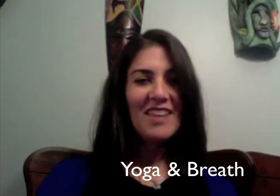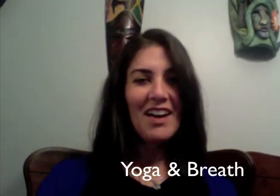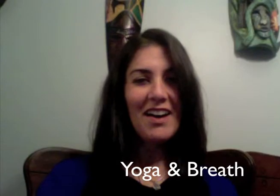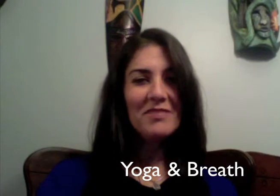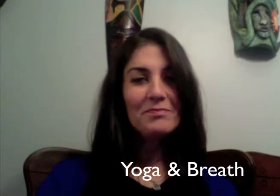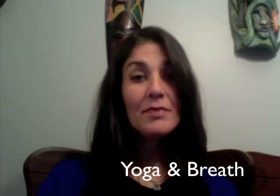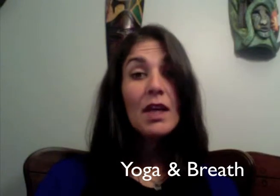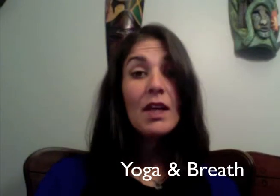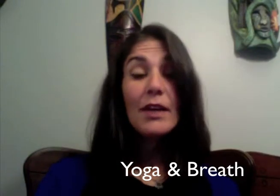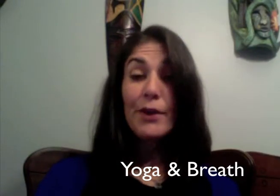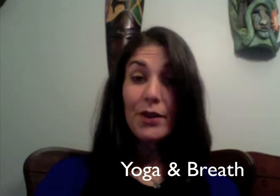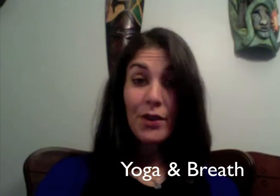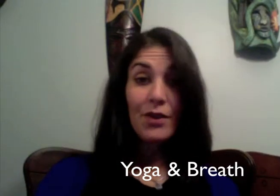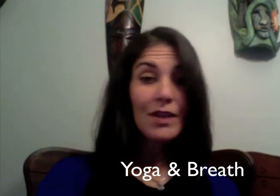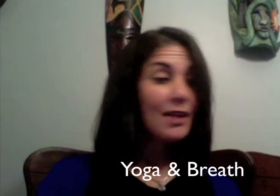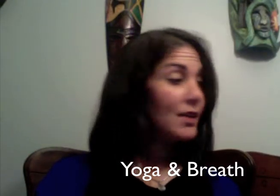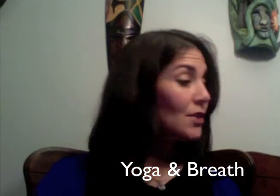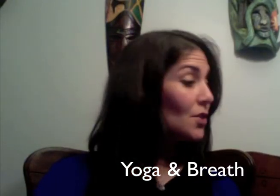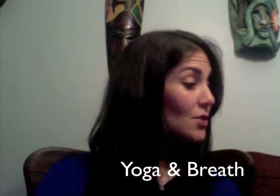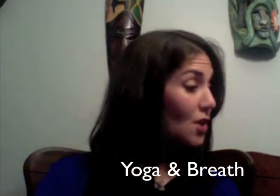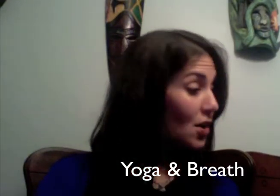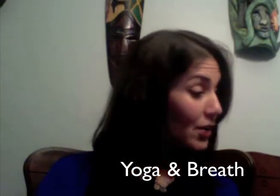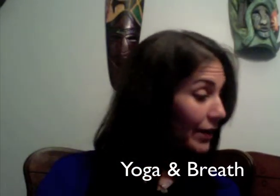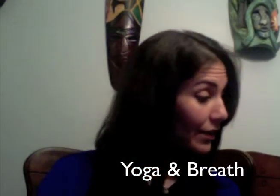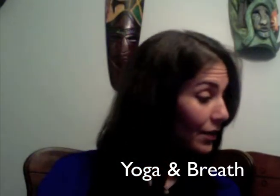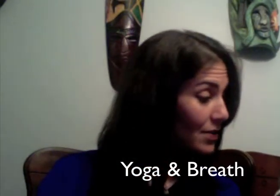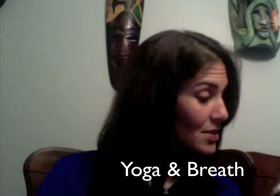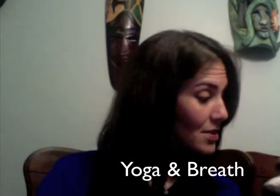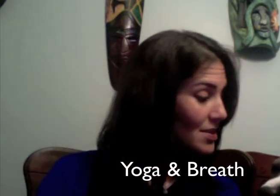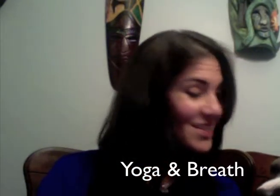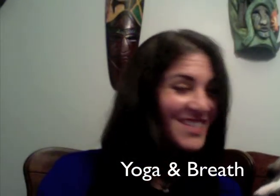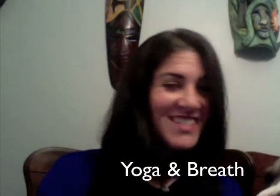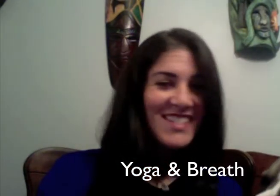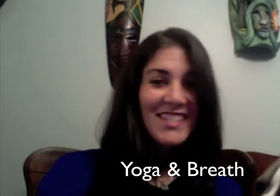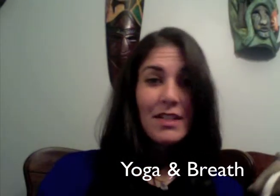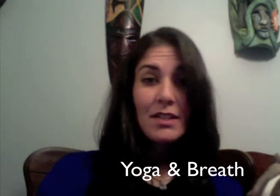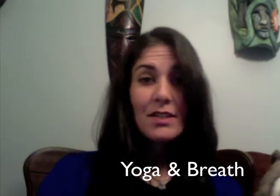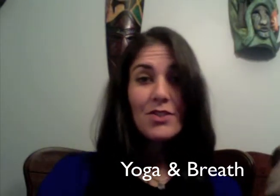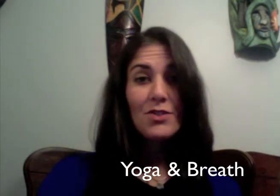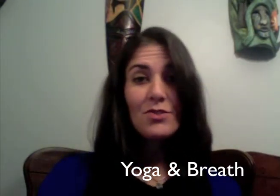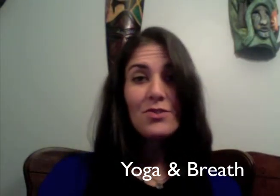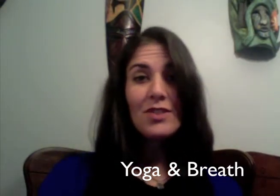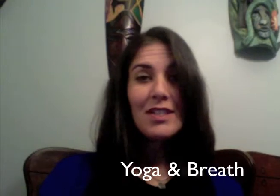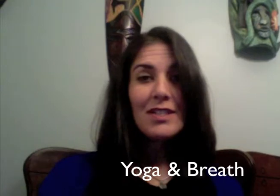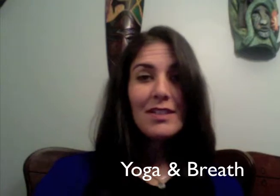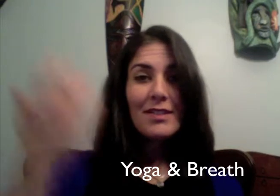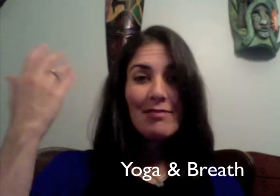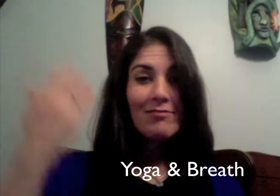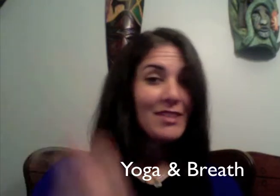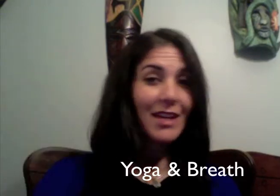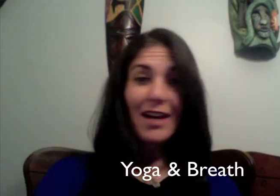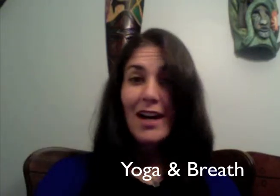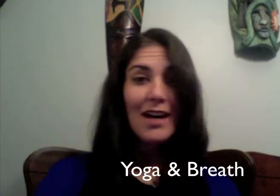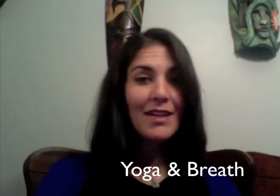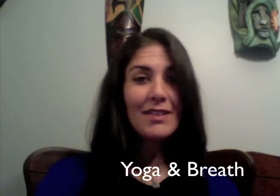hi yoga girl and yoga dog here to say hi and